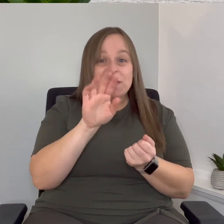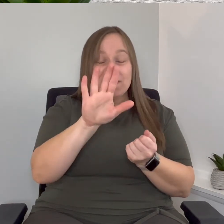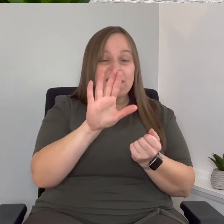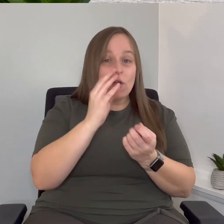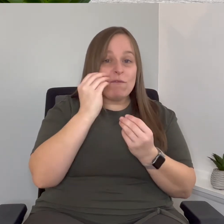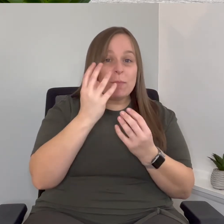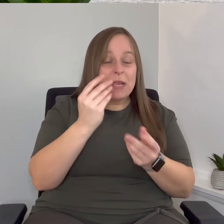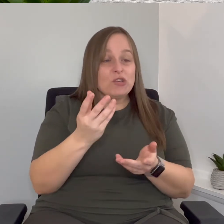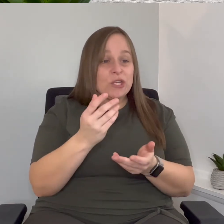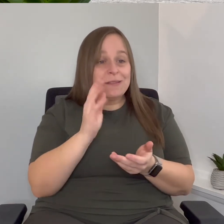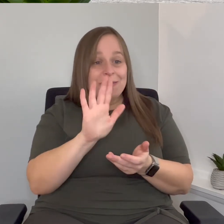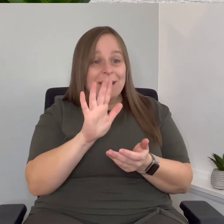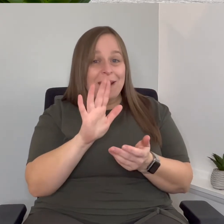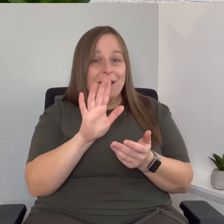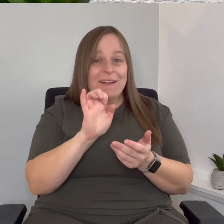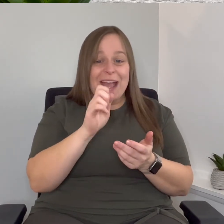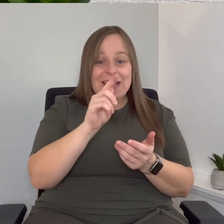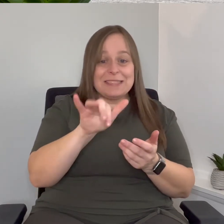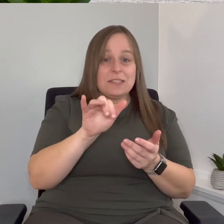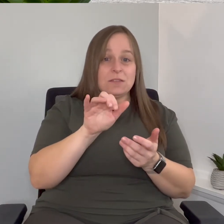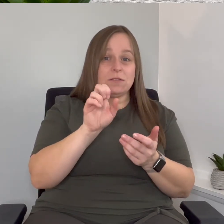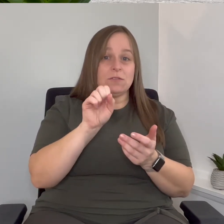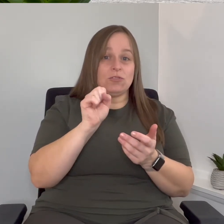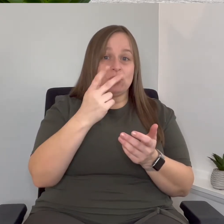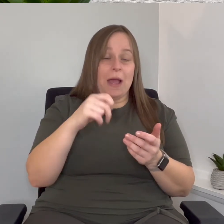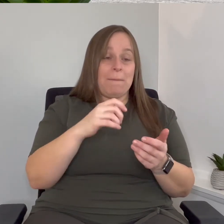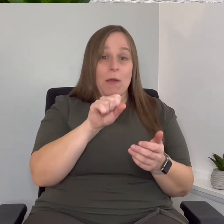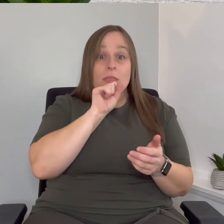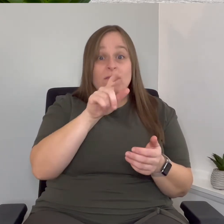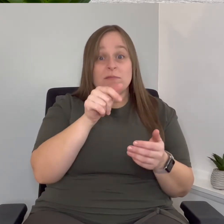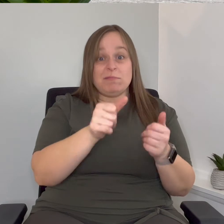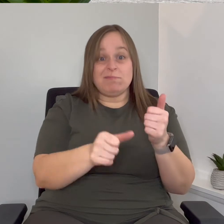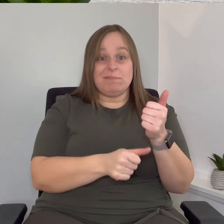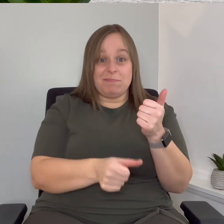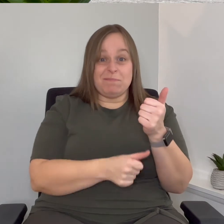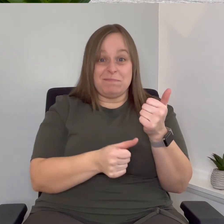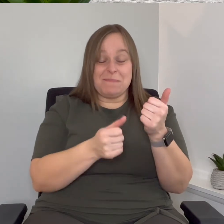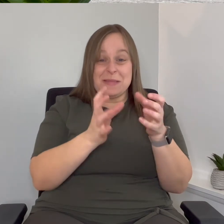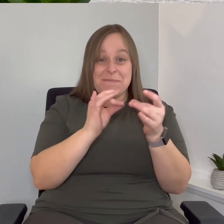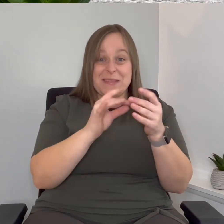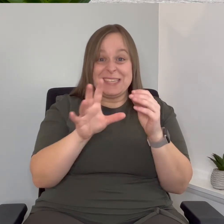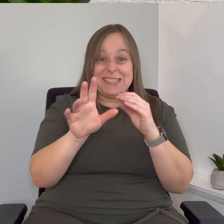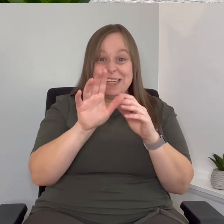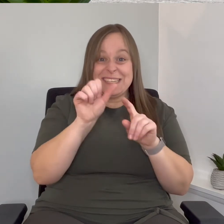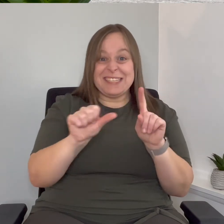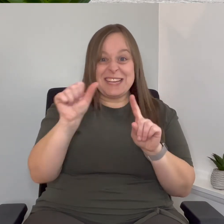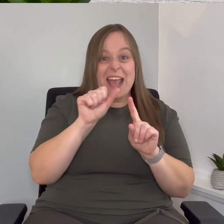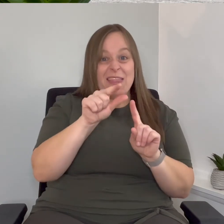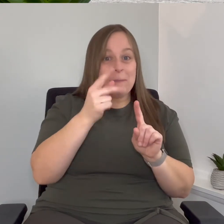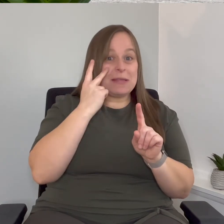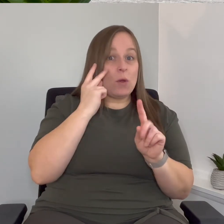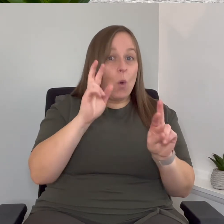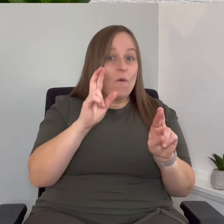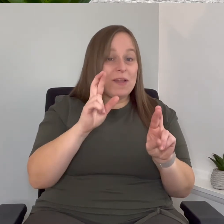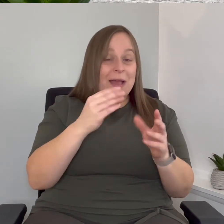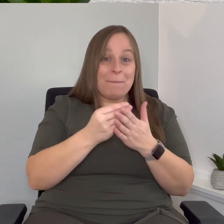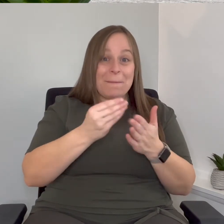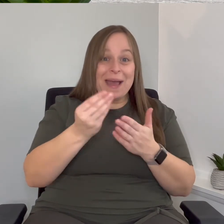or their Etsy shop I'd really would love to do that so please comment below and tag them and I'll take a look and hope they'll be buying some envelopes soon